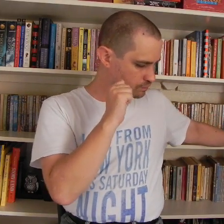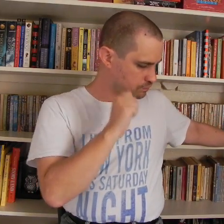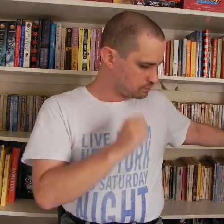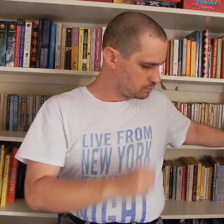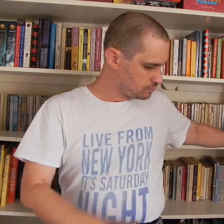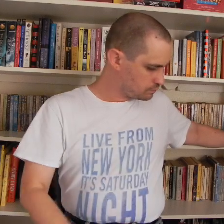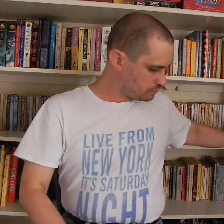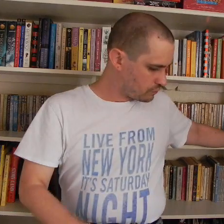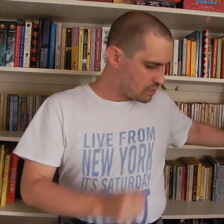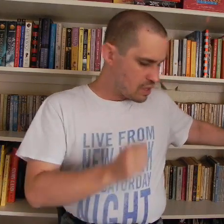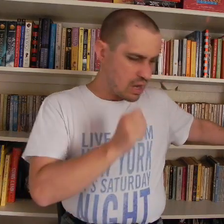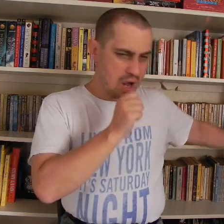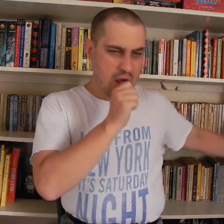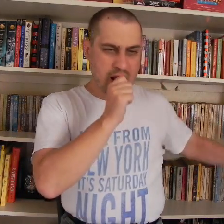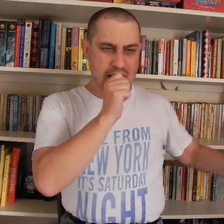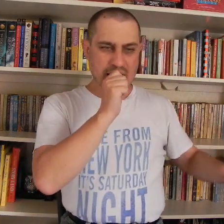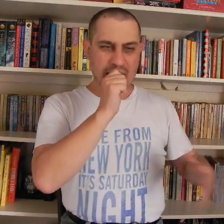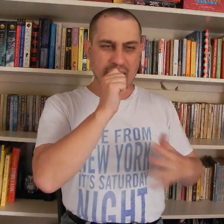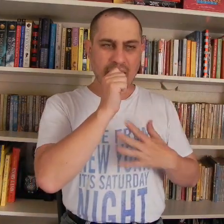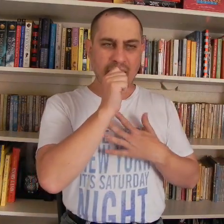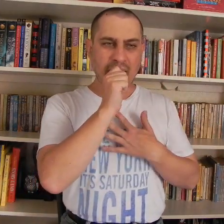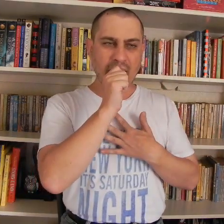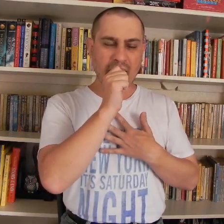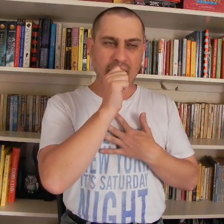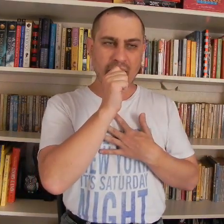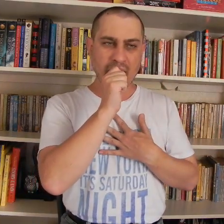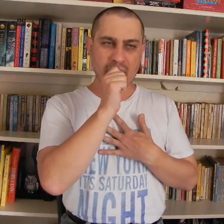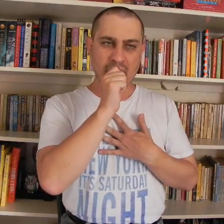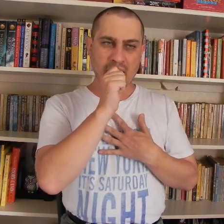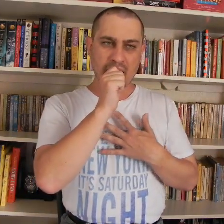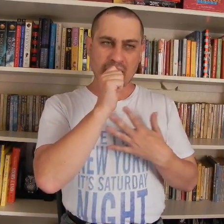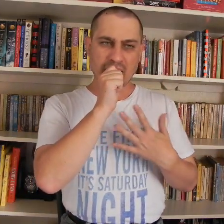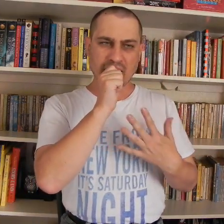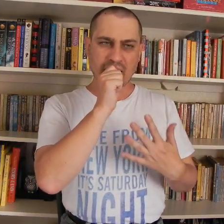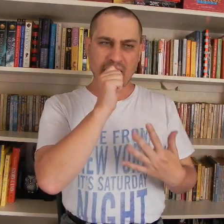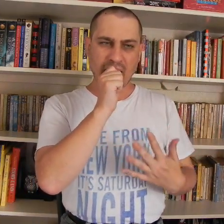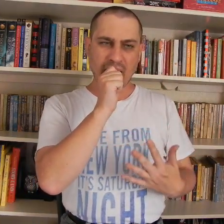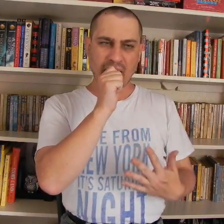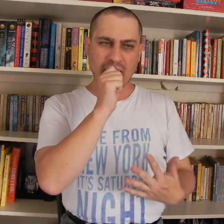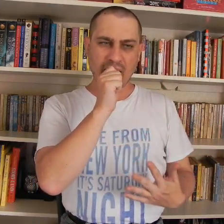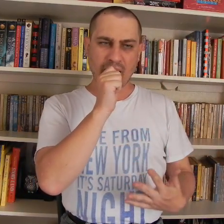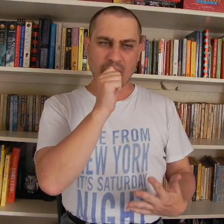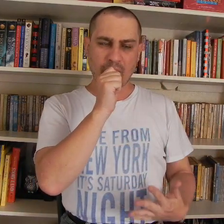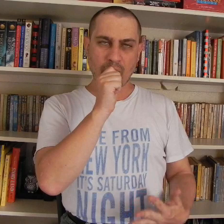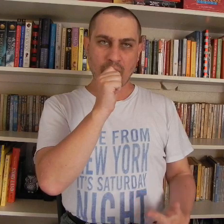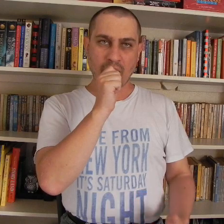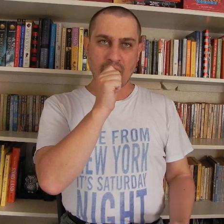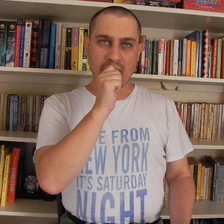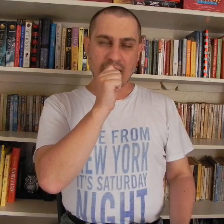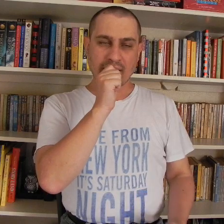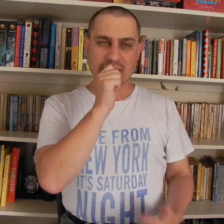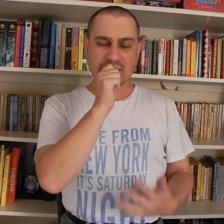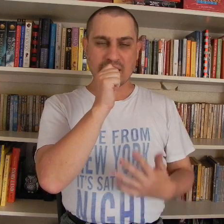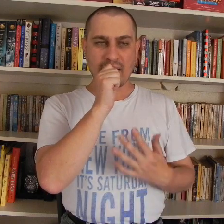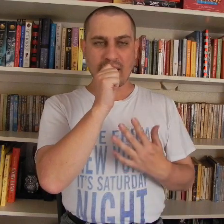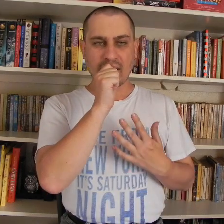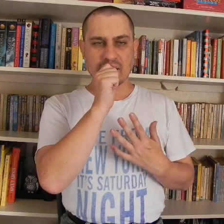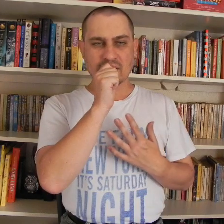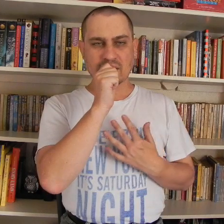So the years went by I stayed the same And she began to